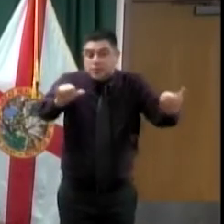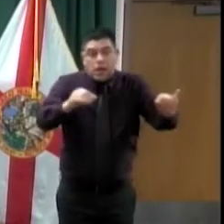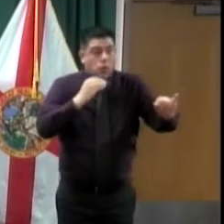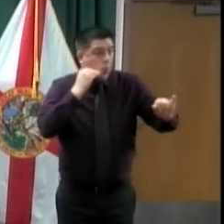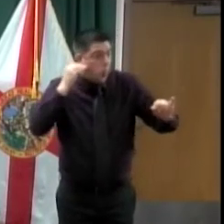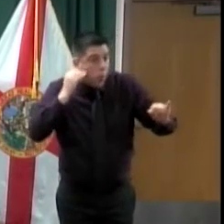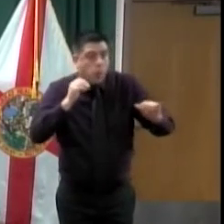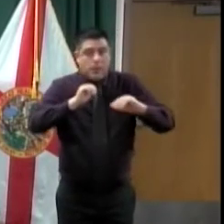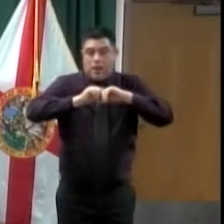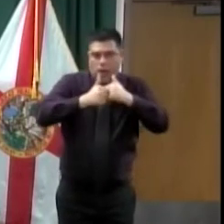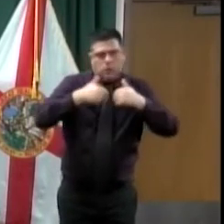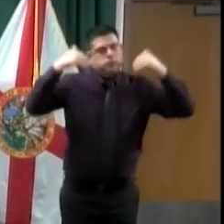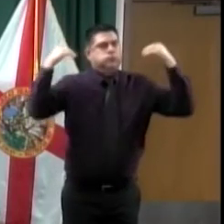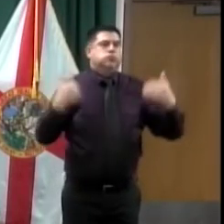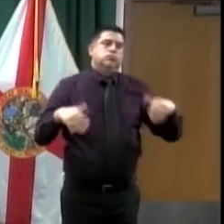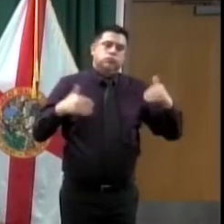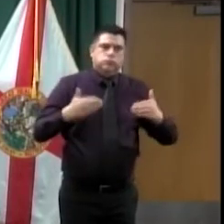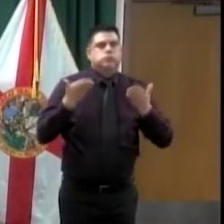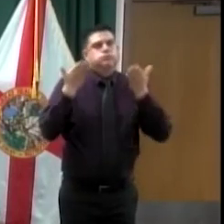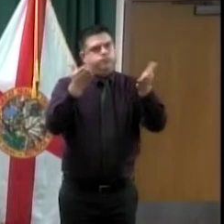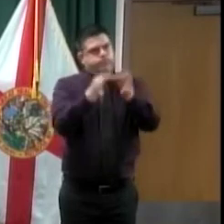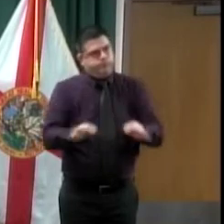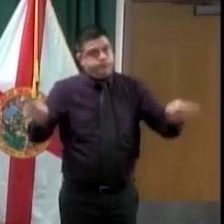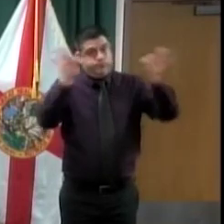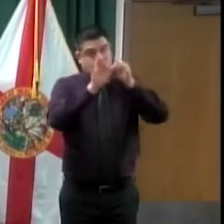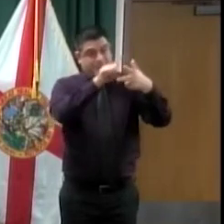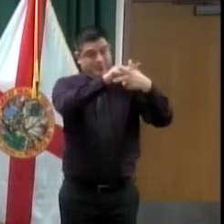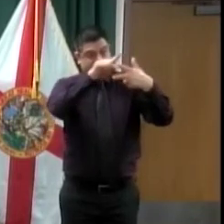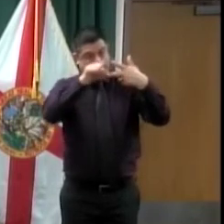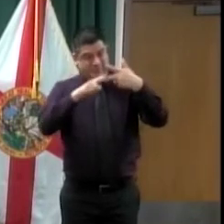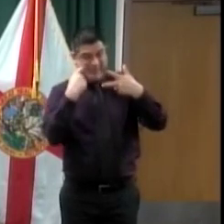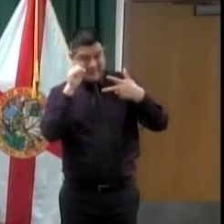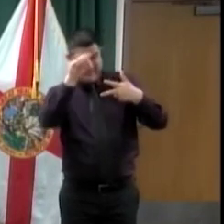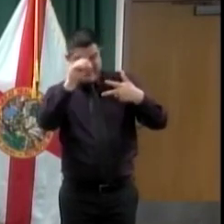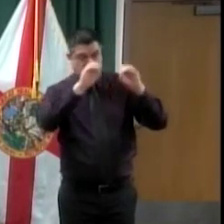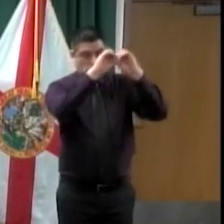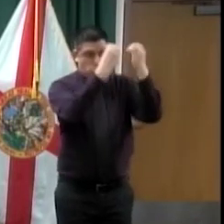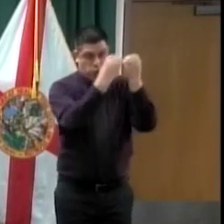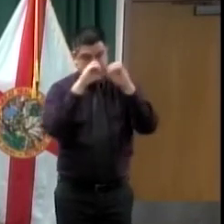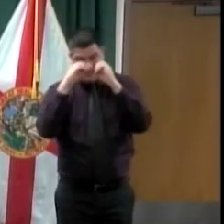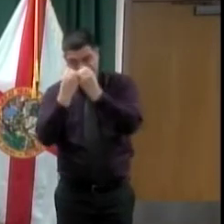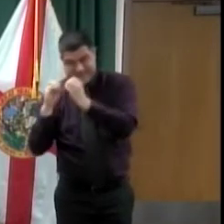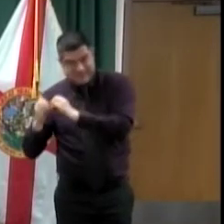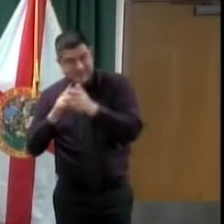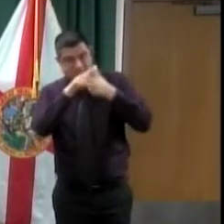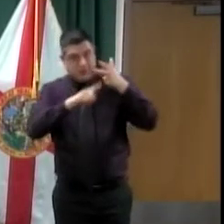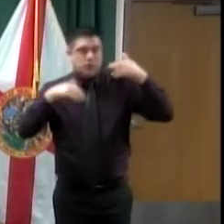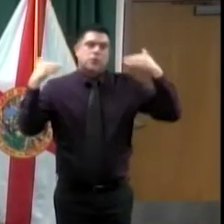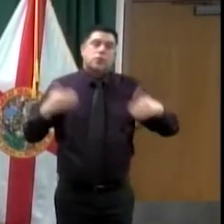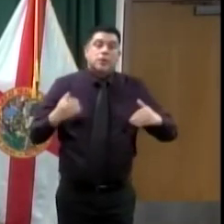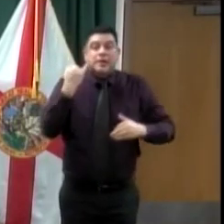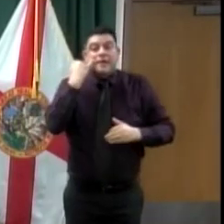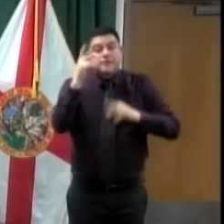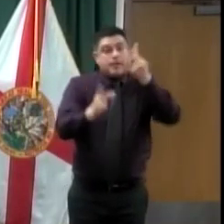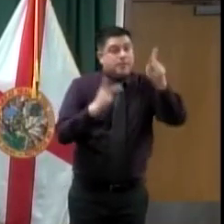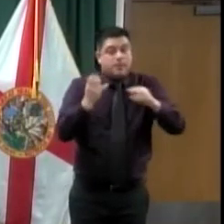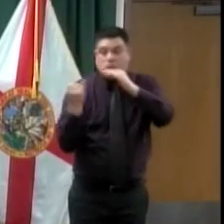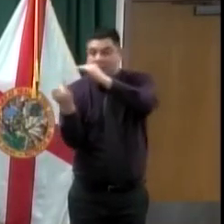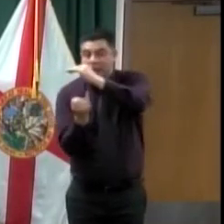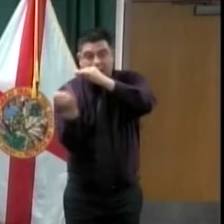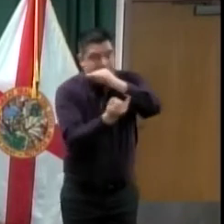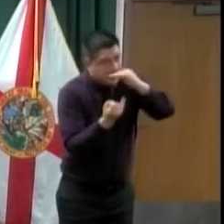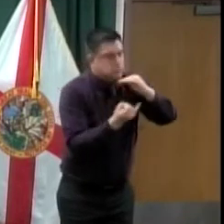agencies that have been doing an incredible amount of work to help those people that are isolated and quarantined. So just